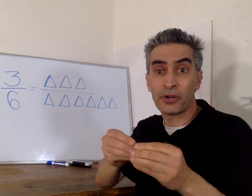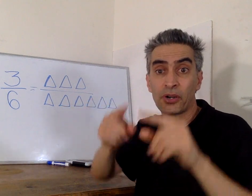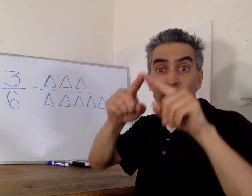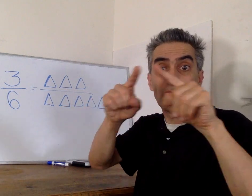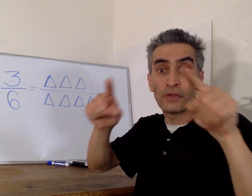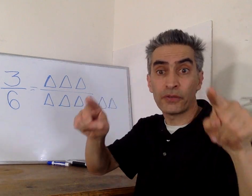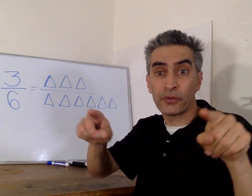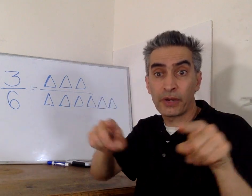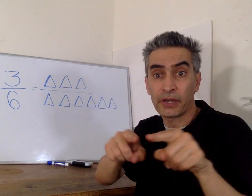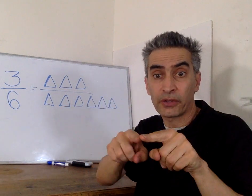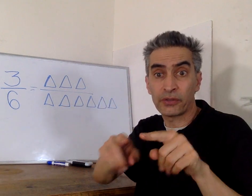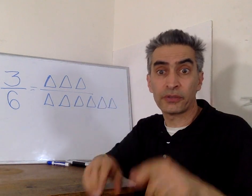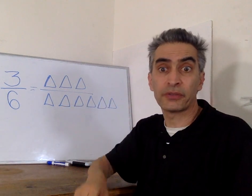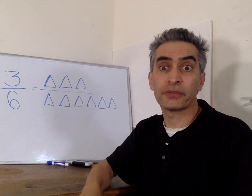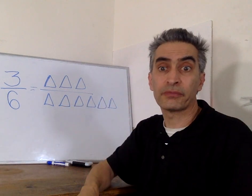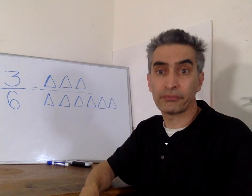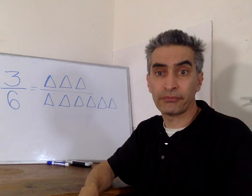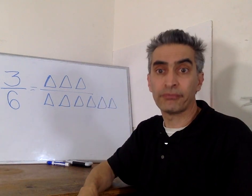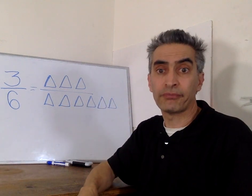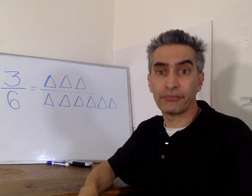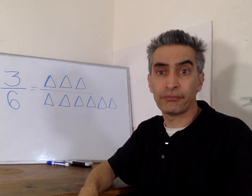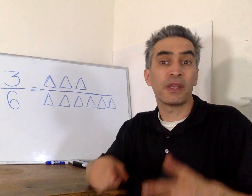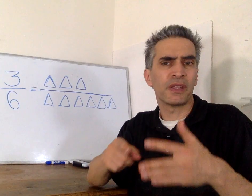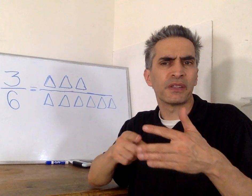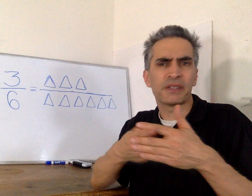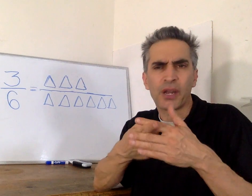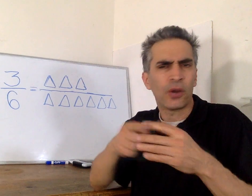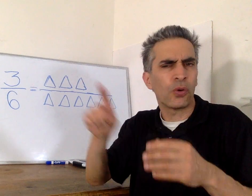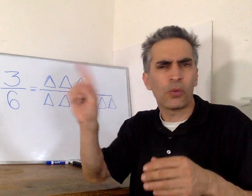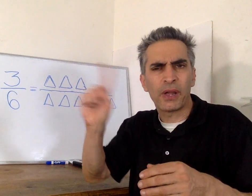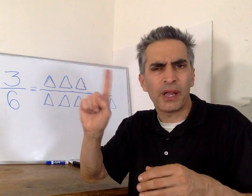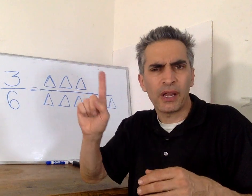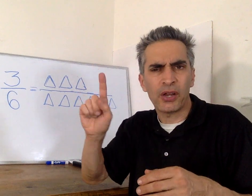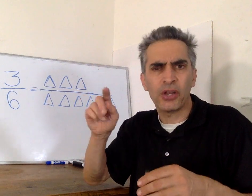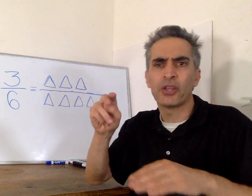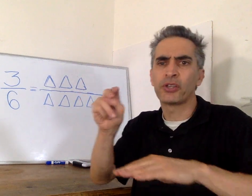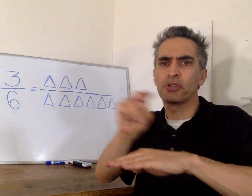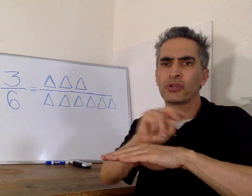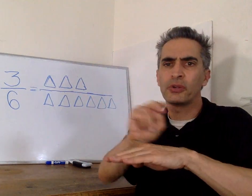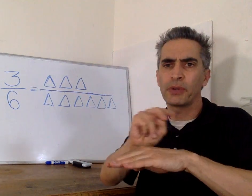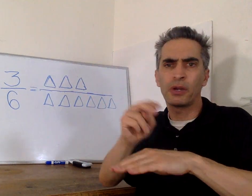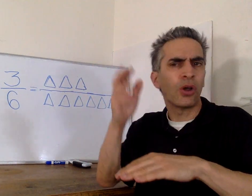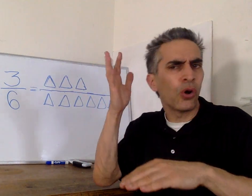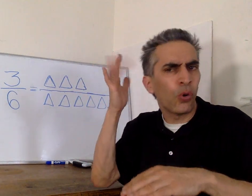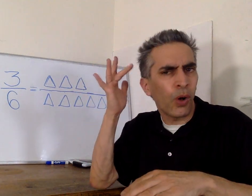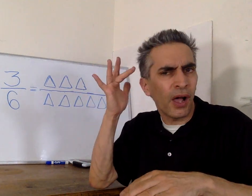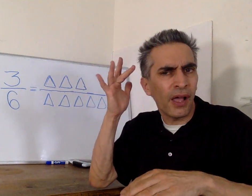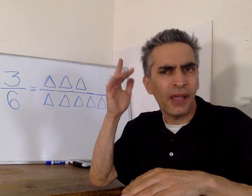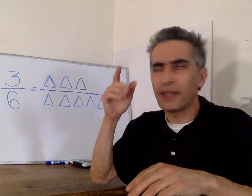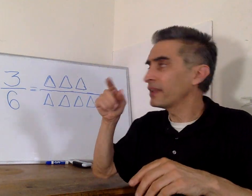number of triangles. We're going to start with the numerator because